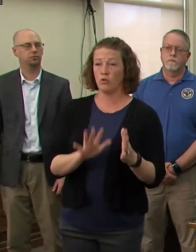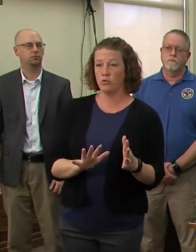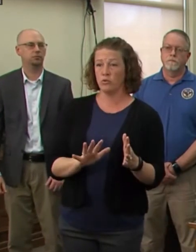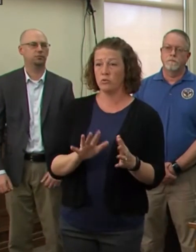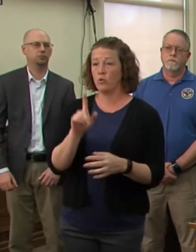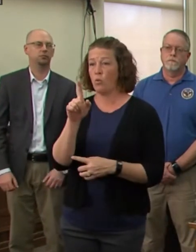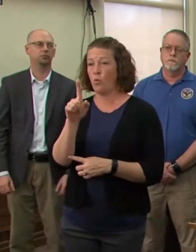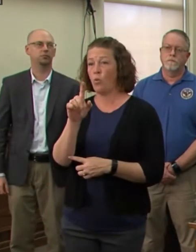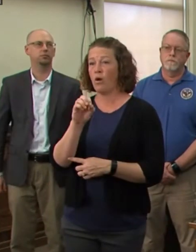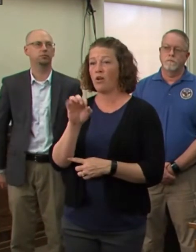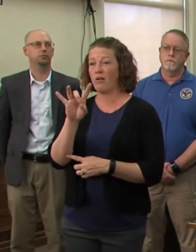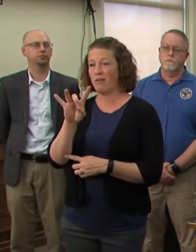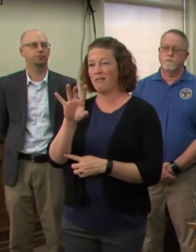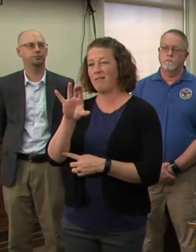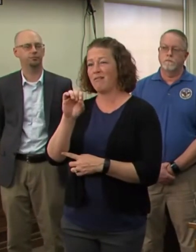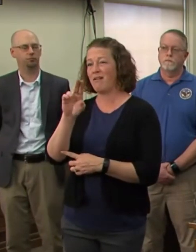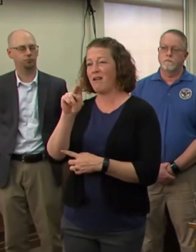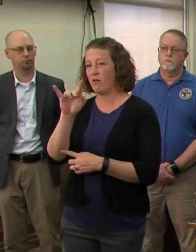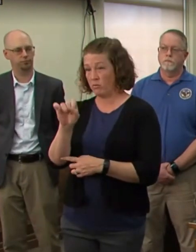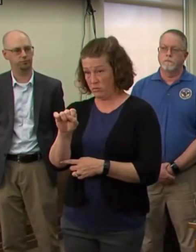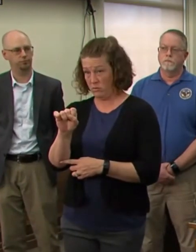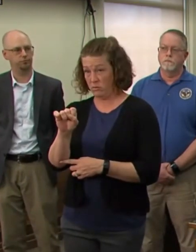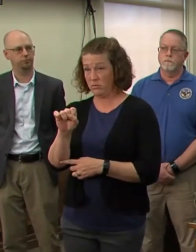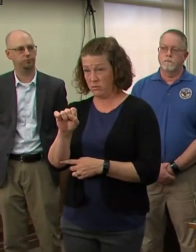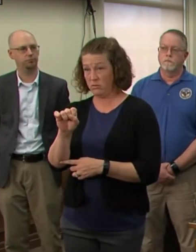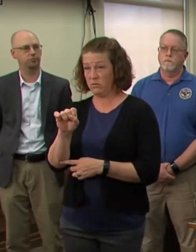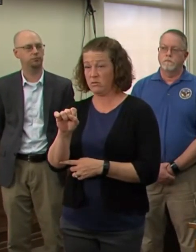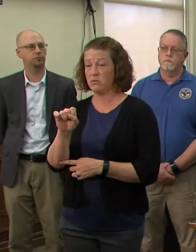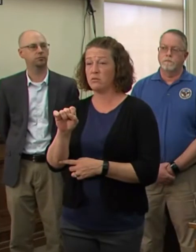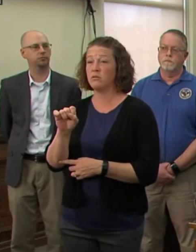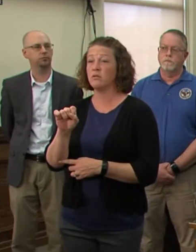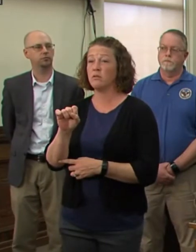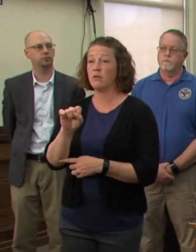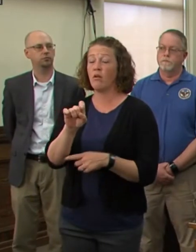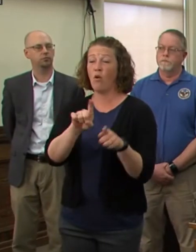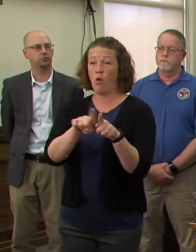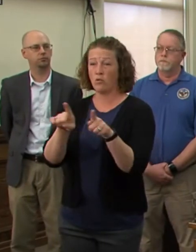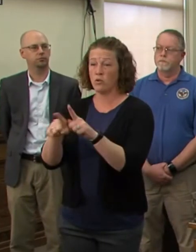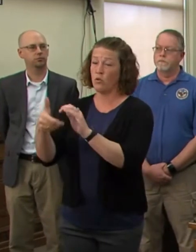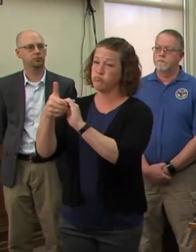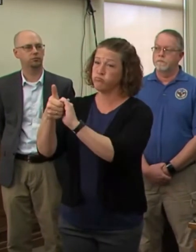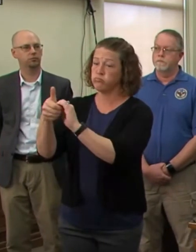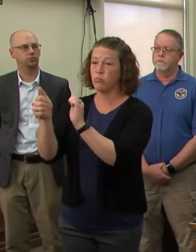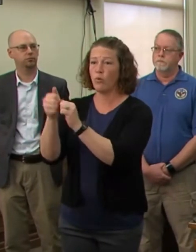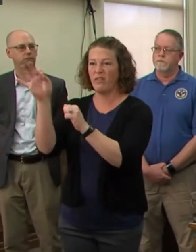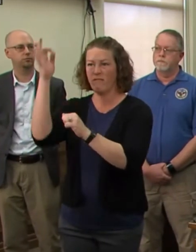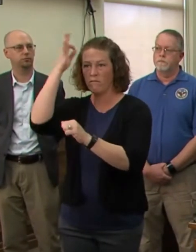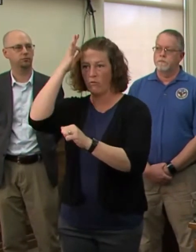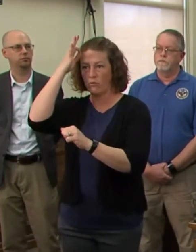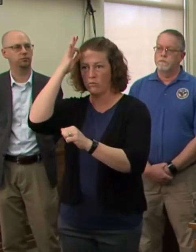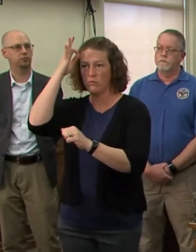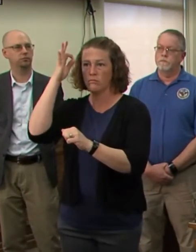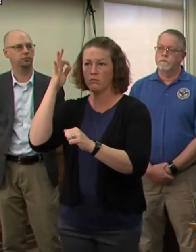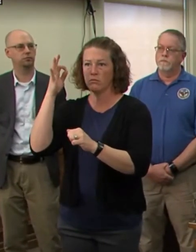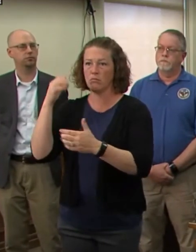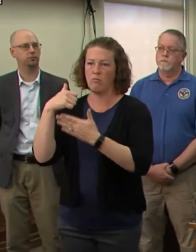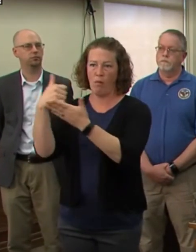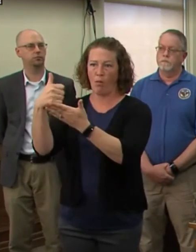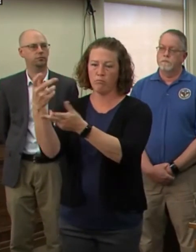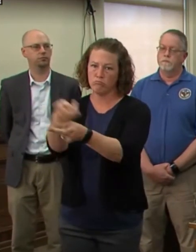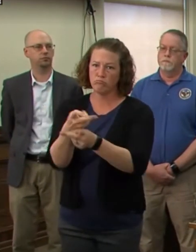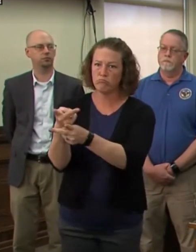counties, along with mutual aid partners and federal counterparts to address the needs of our local communities.